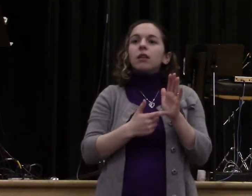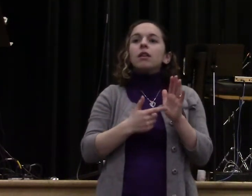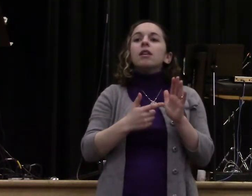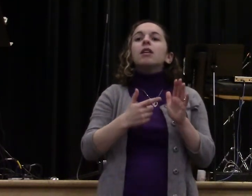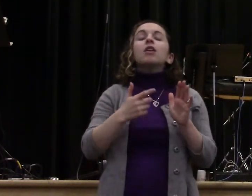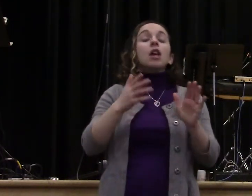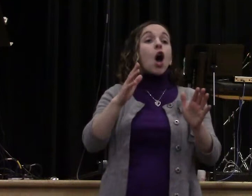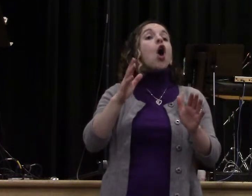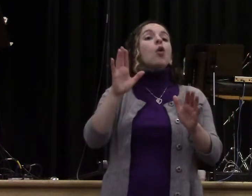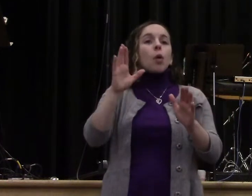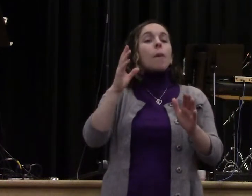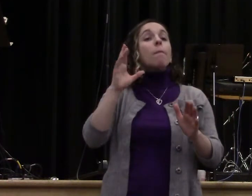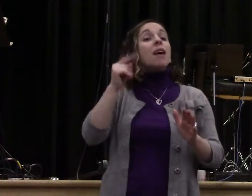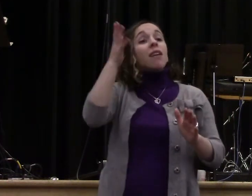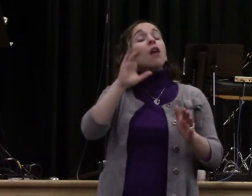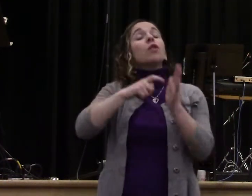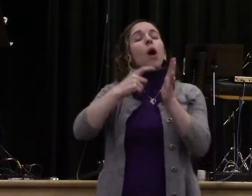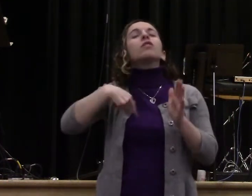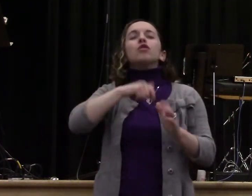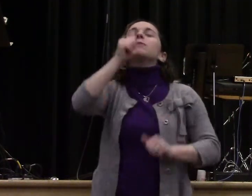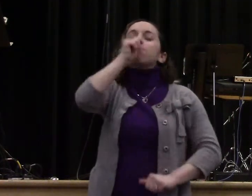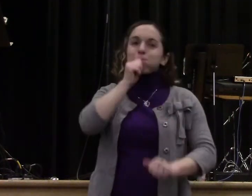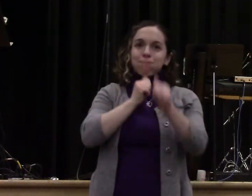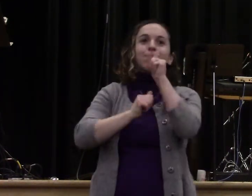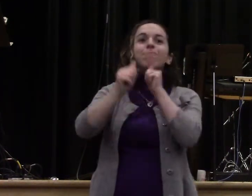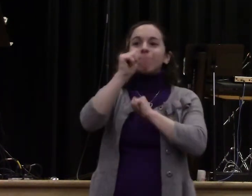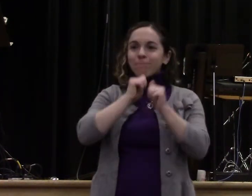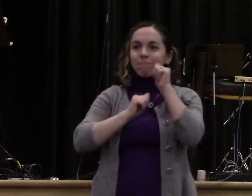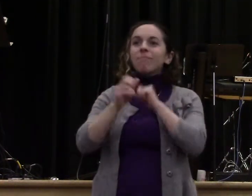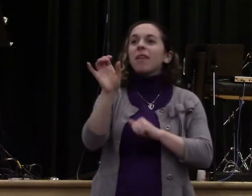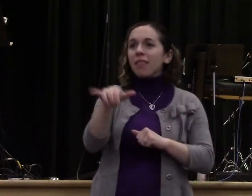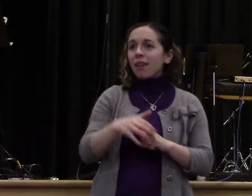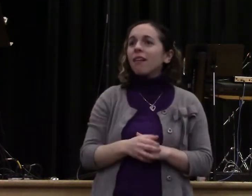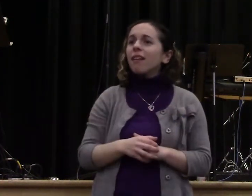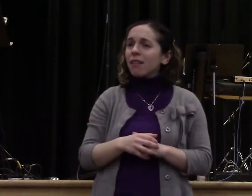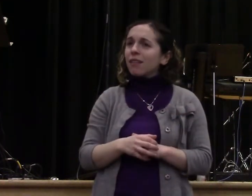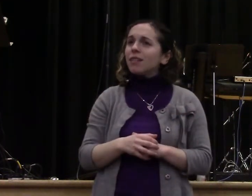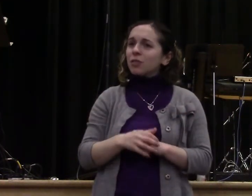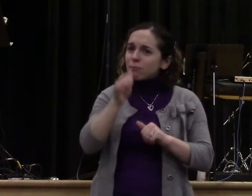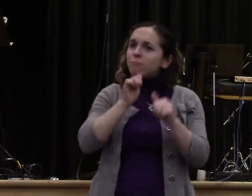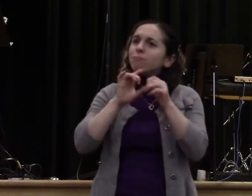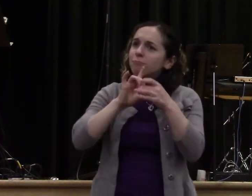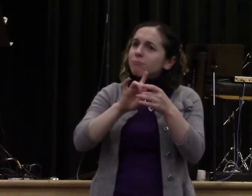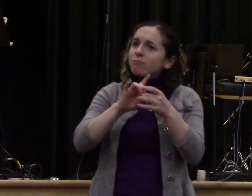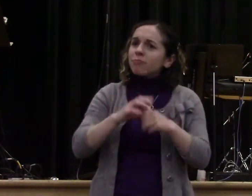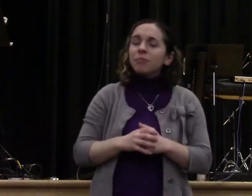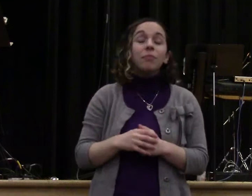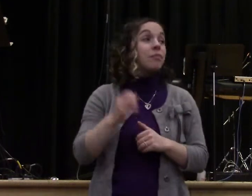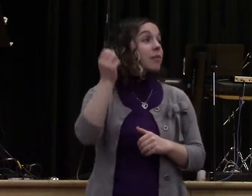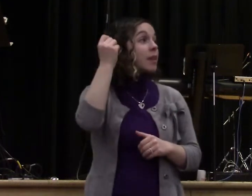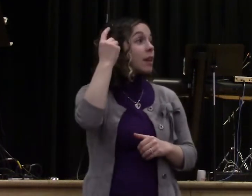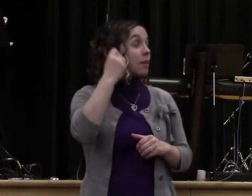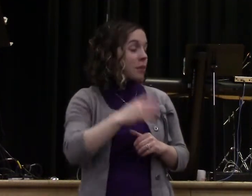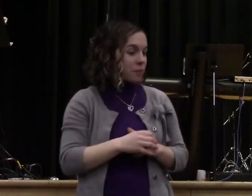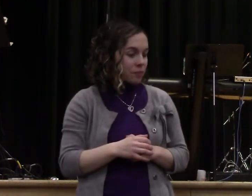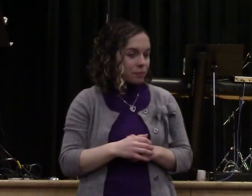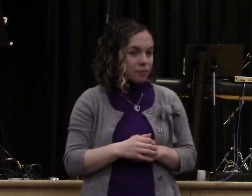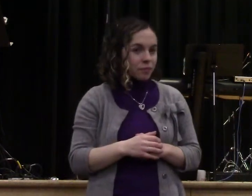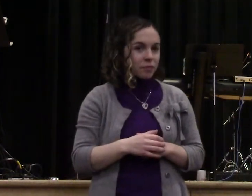my dad when he was six years old. My dad found my grandpa when he was married because my mom made him. All